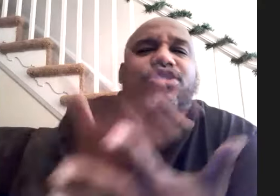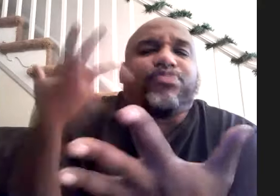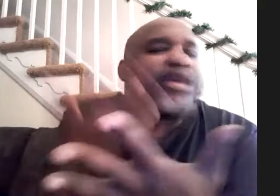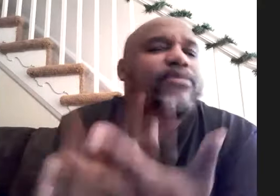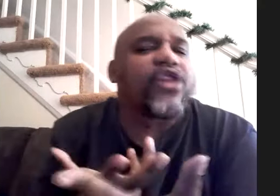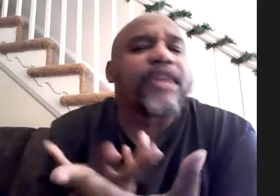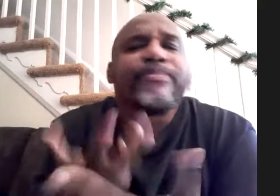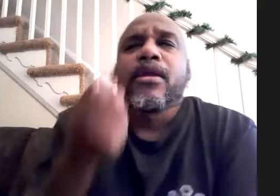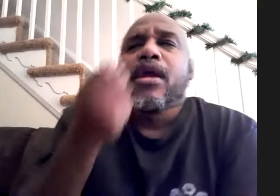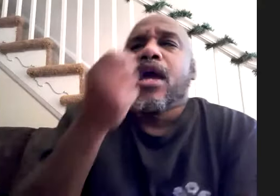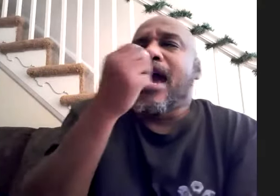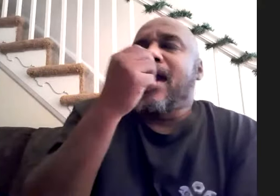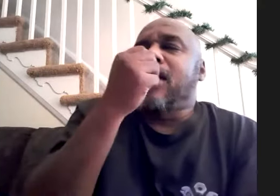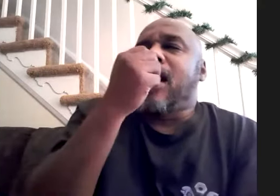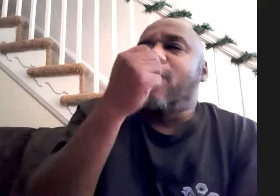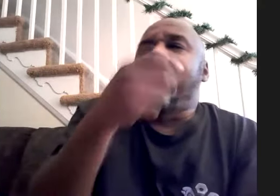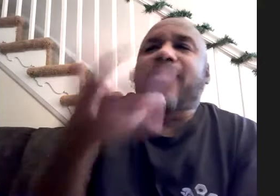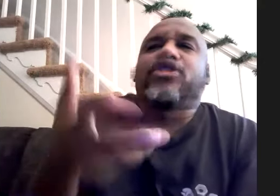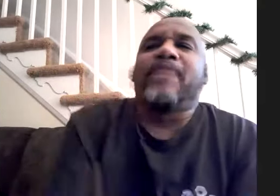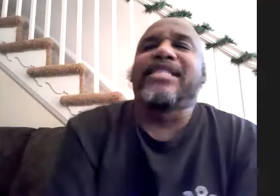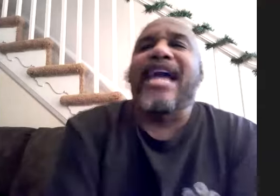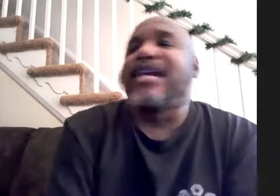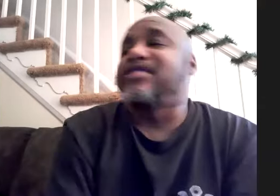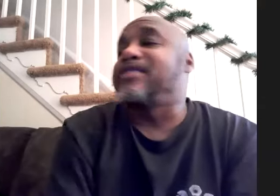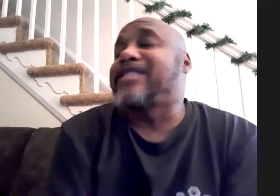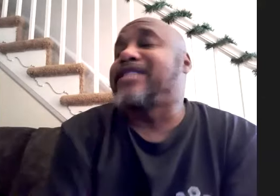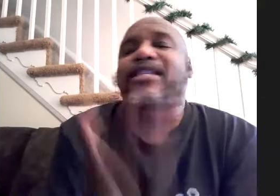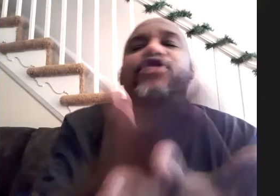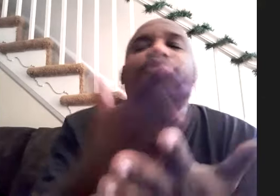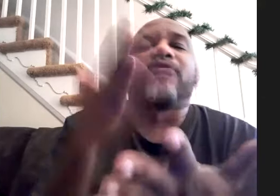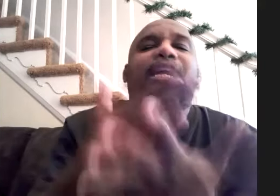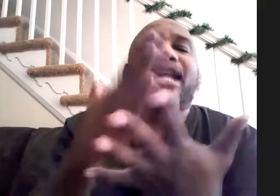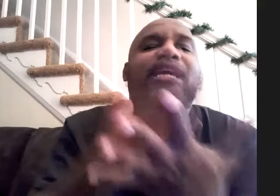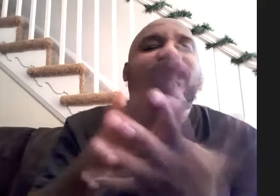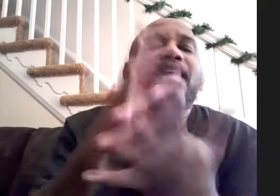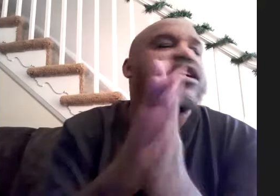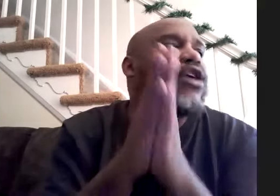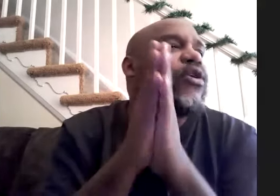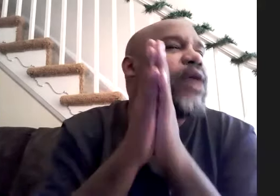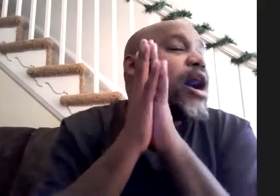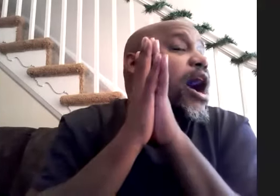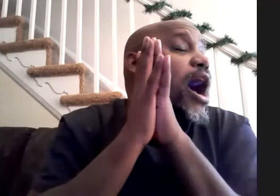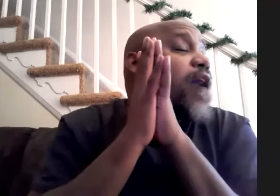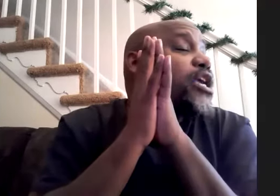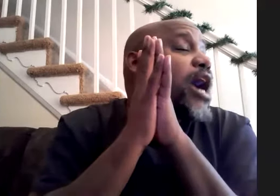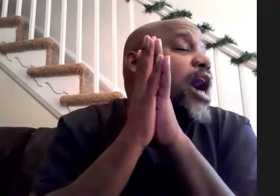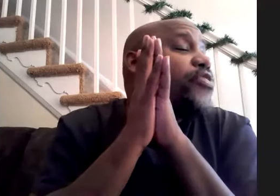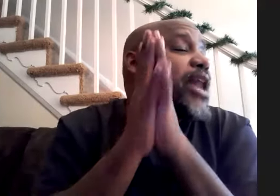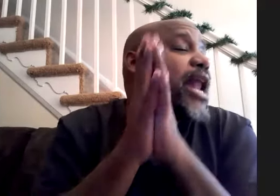play music and i went back and told my dad that i said but that's the thing you know a thing that you know that i